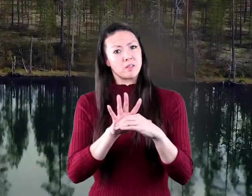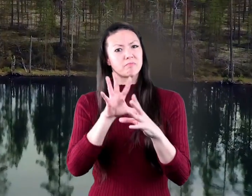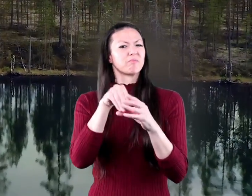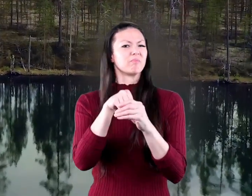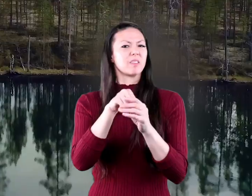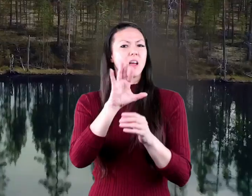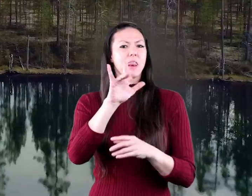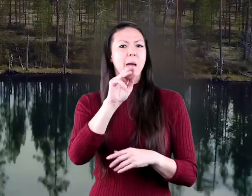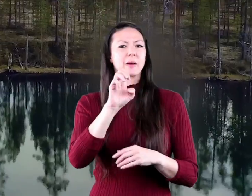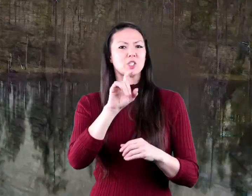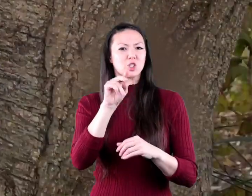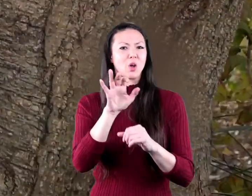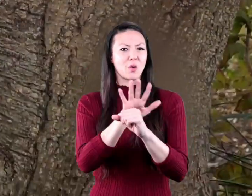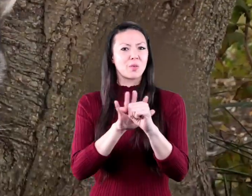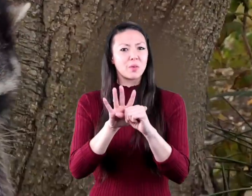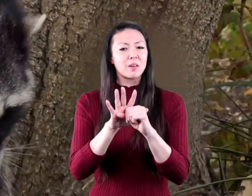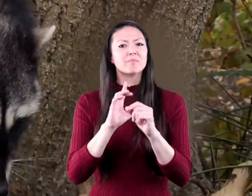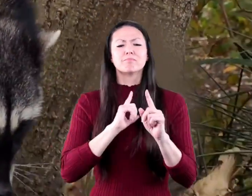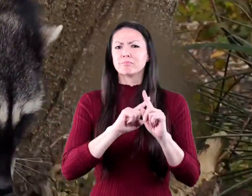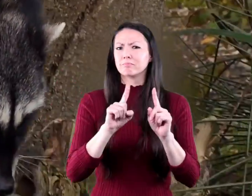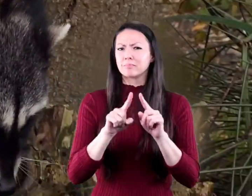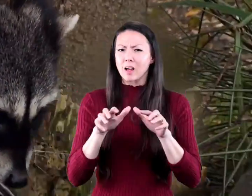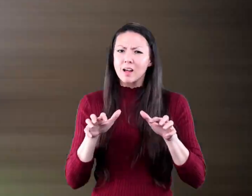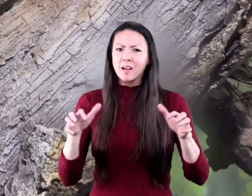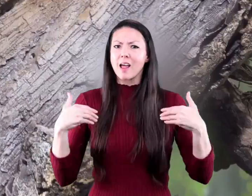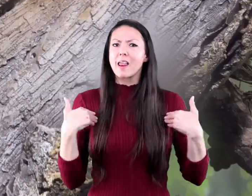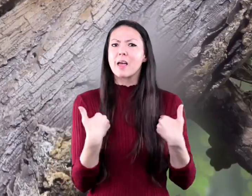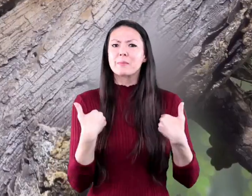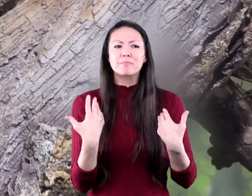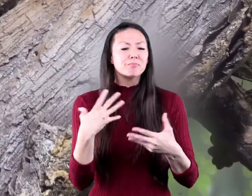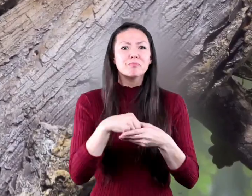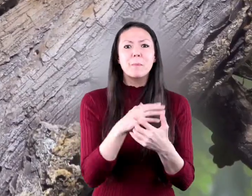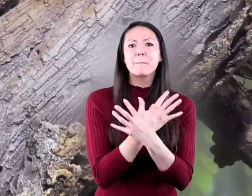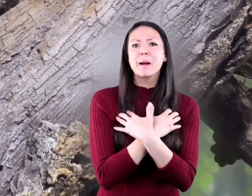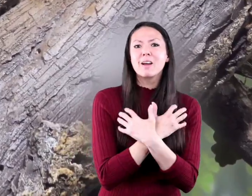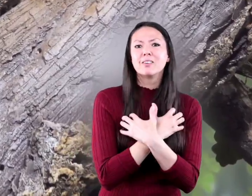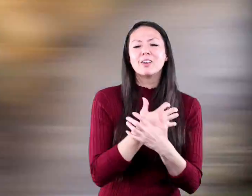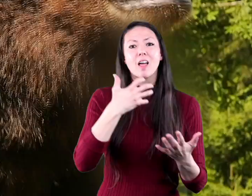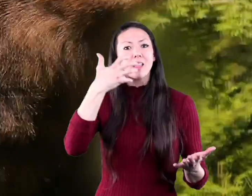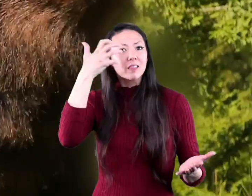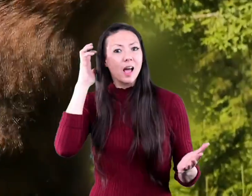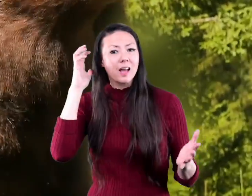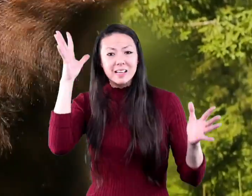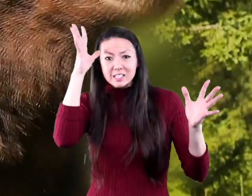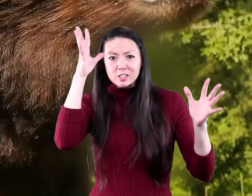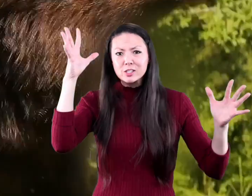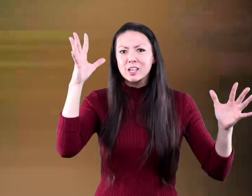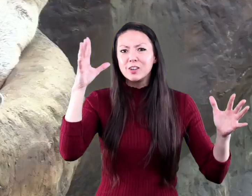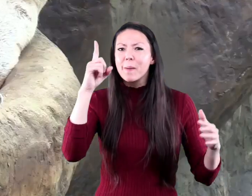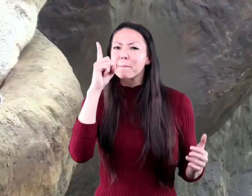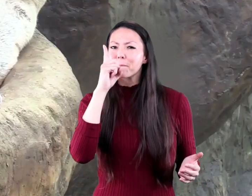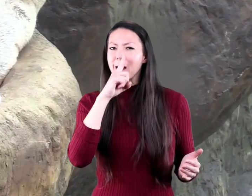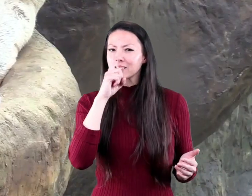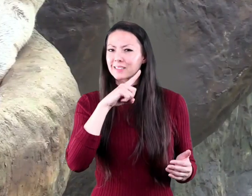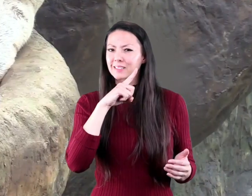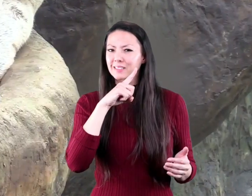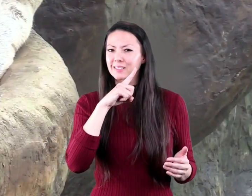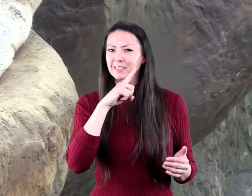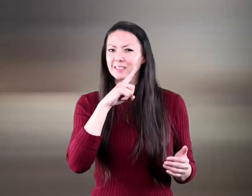many different animals live in this zone including bears lions deer